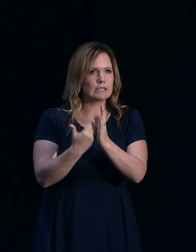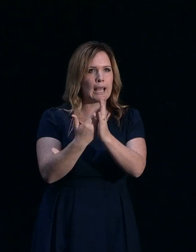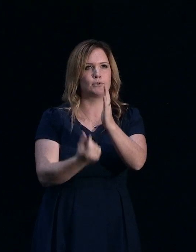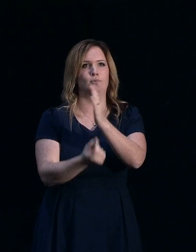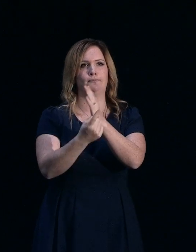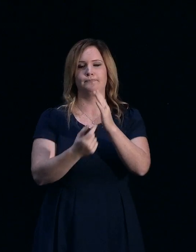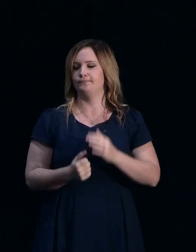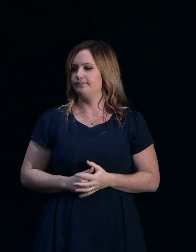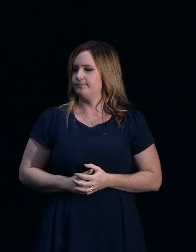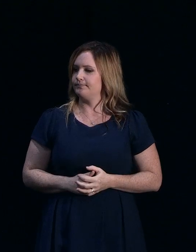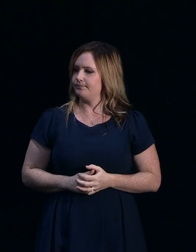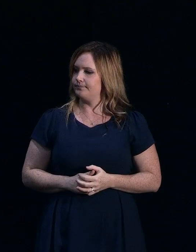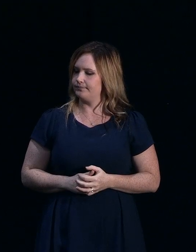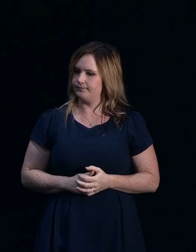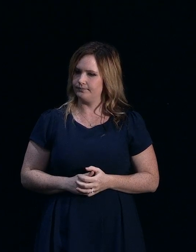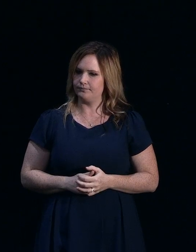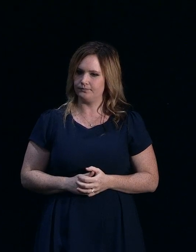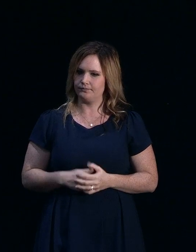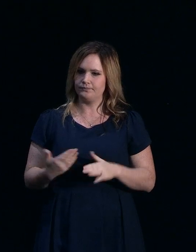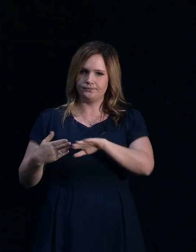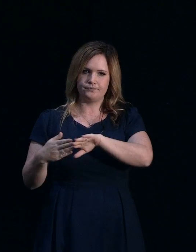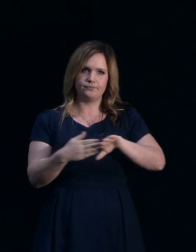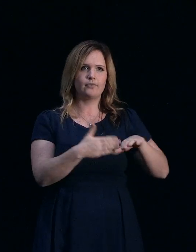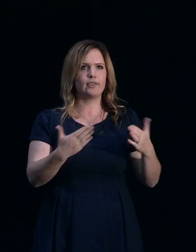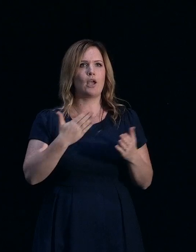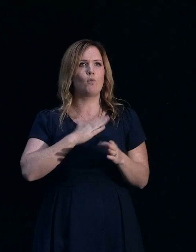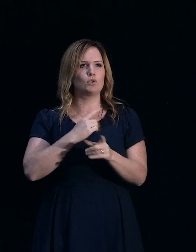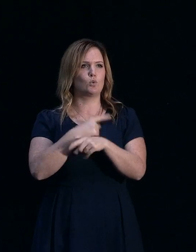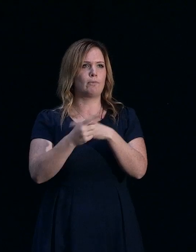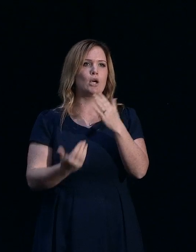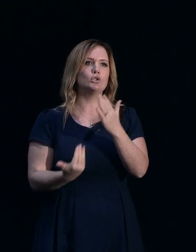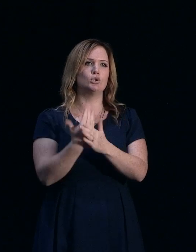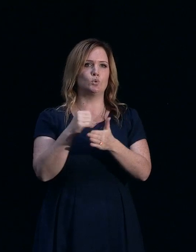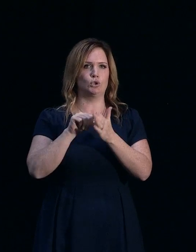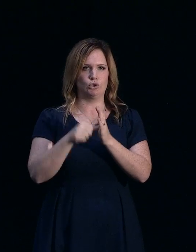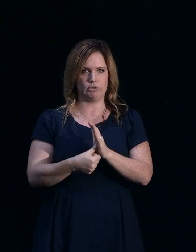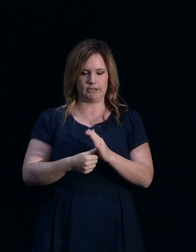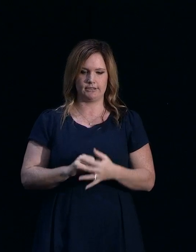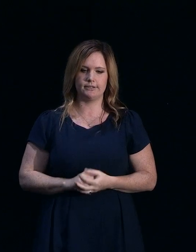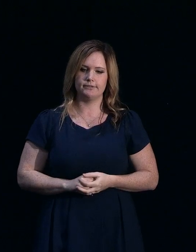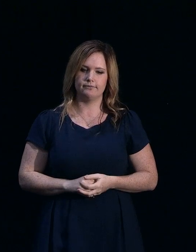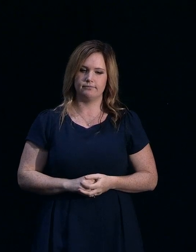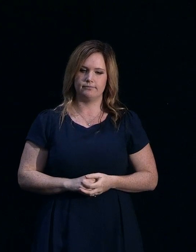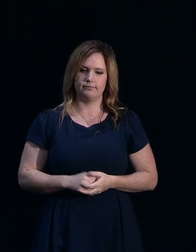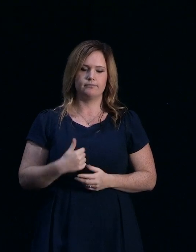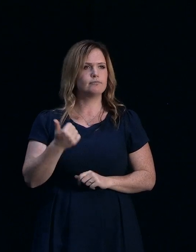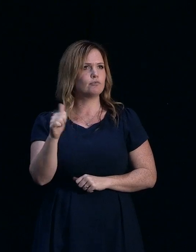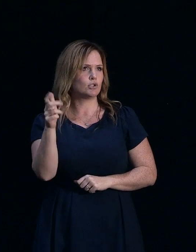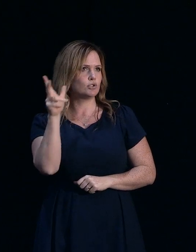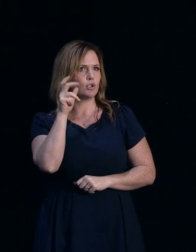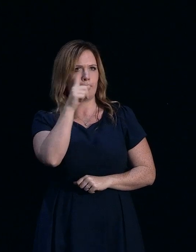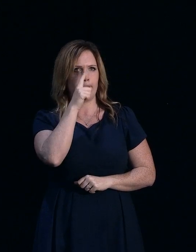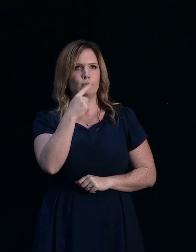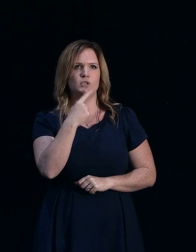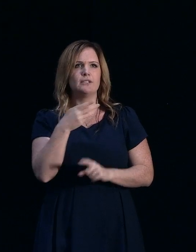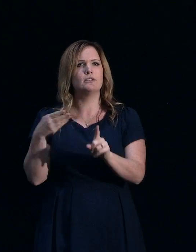What I'd like to switch on to now really is about new insurance. And I've heard it said that there's areas, particularly